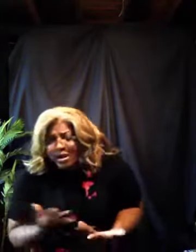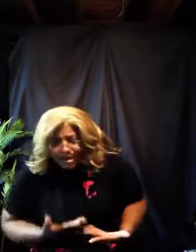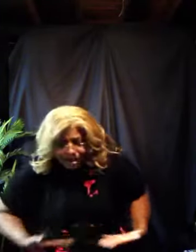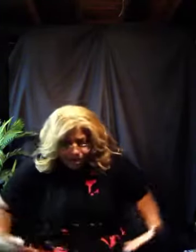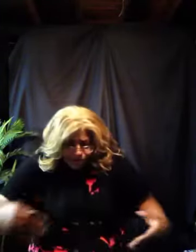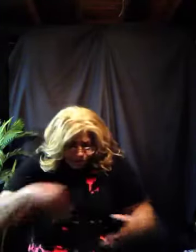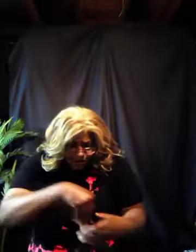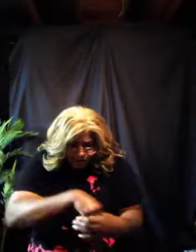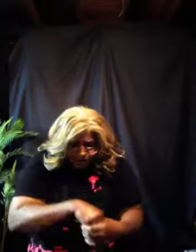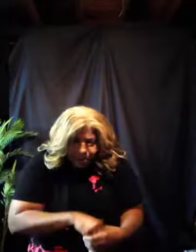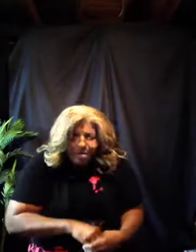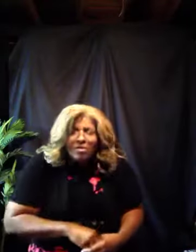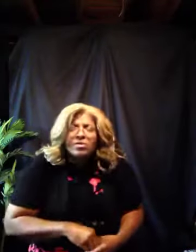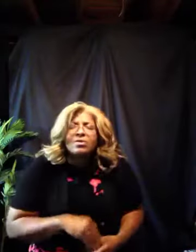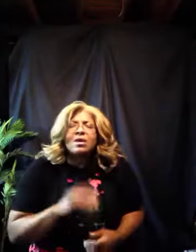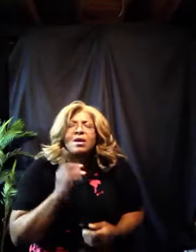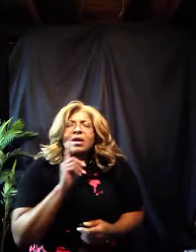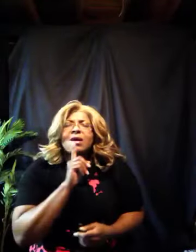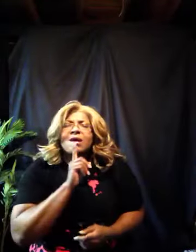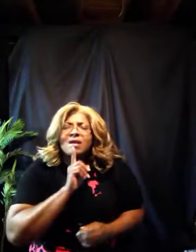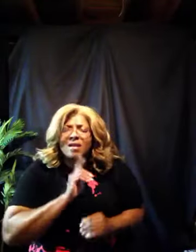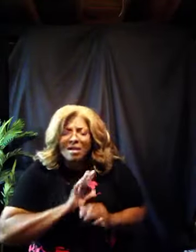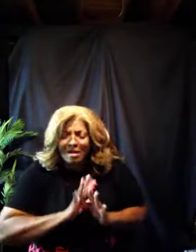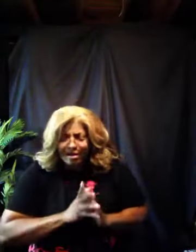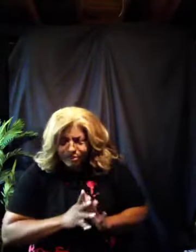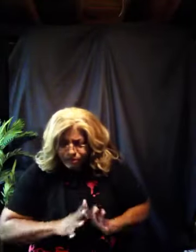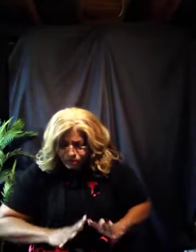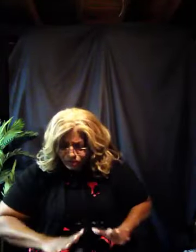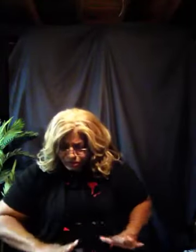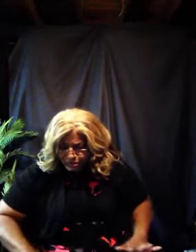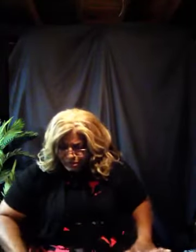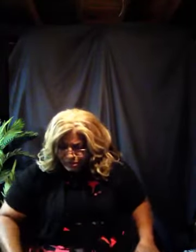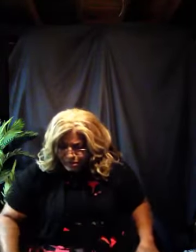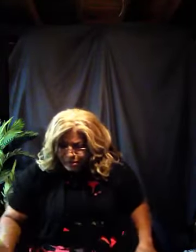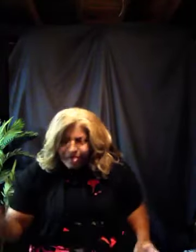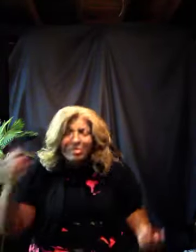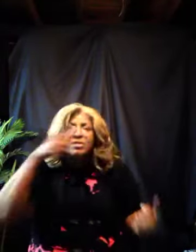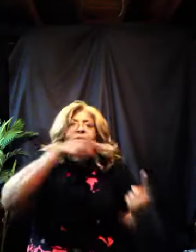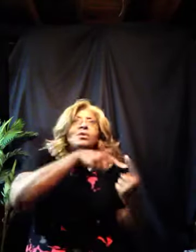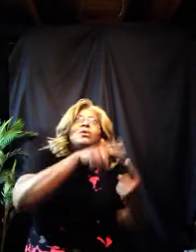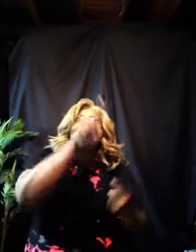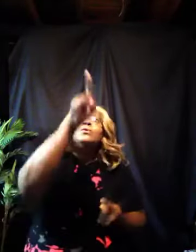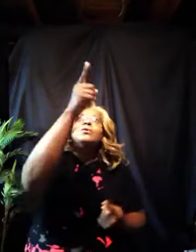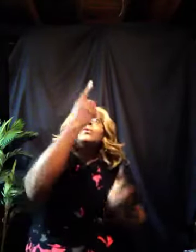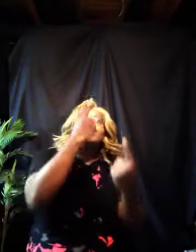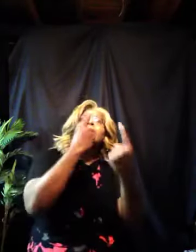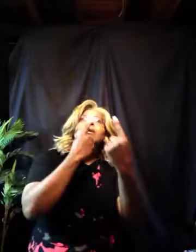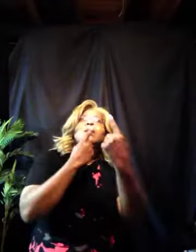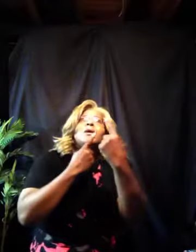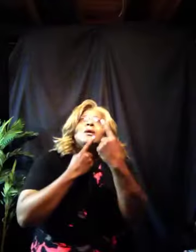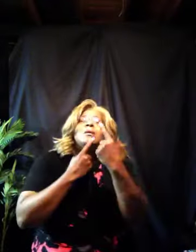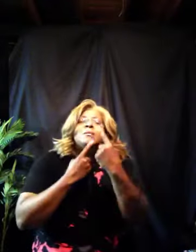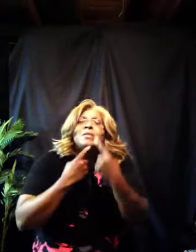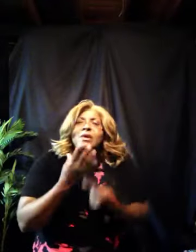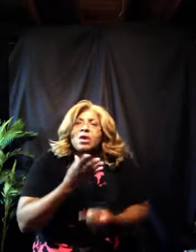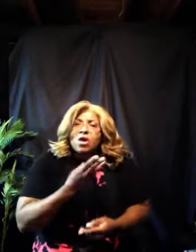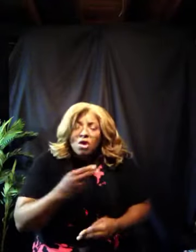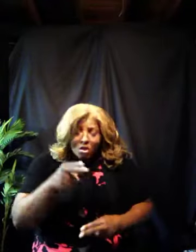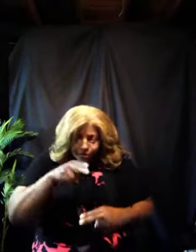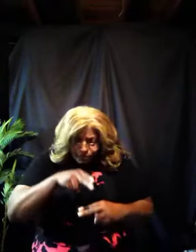here in the silence Until you come And